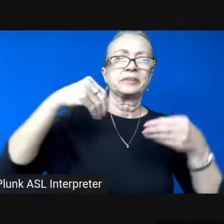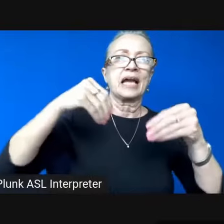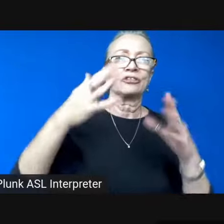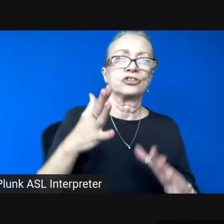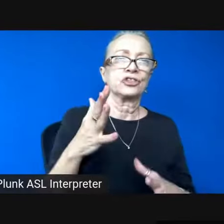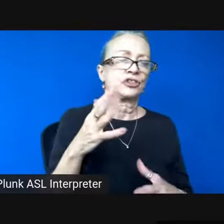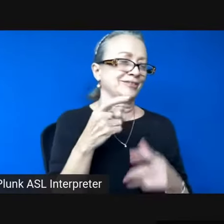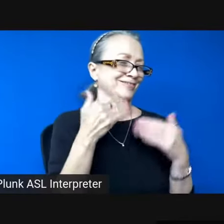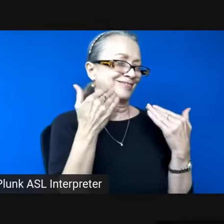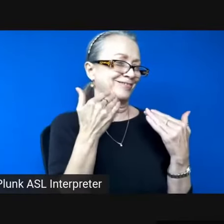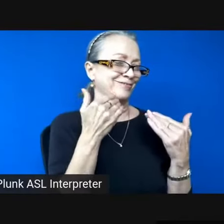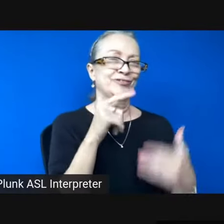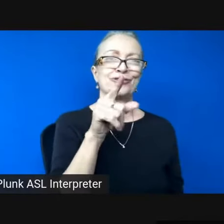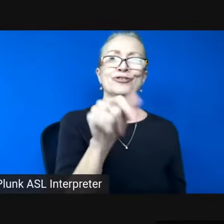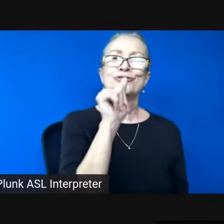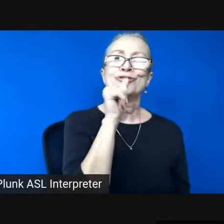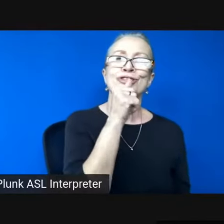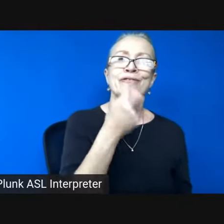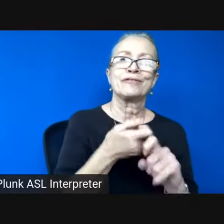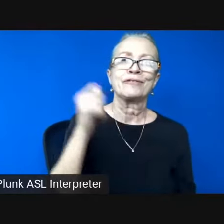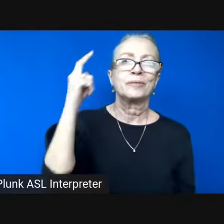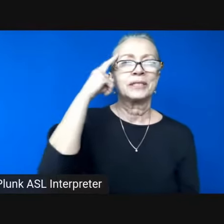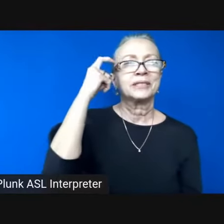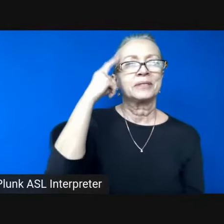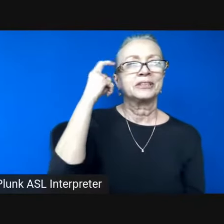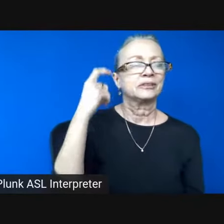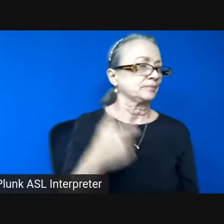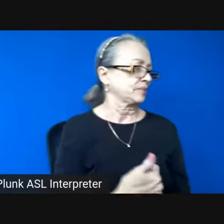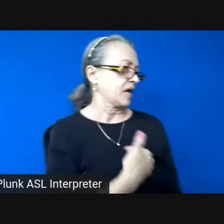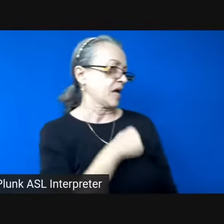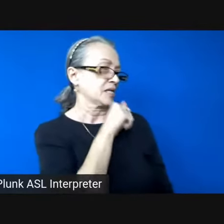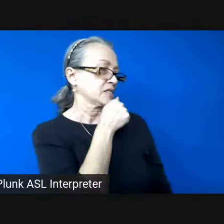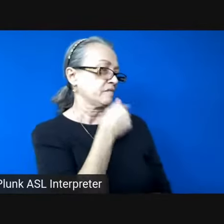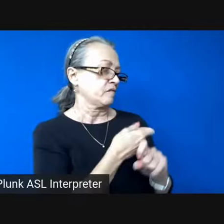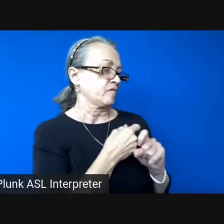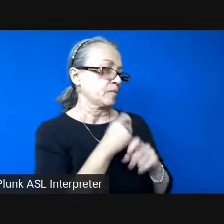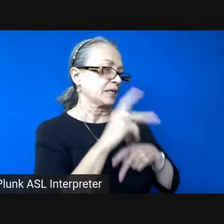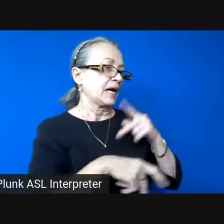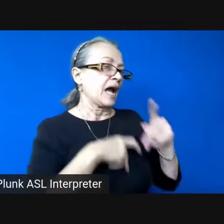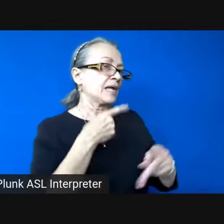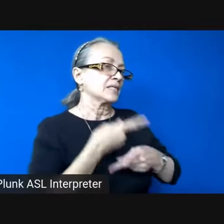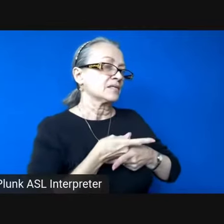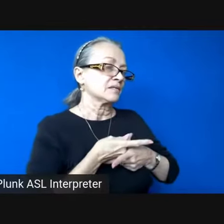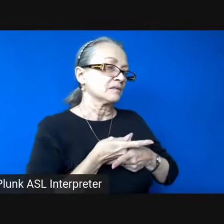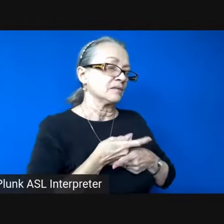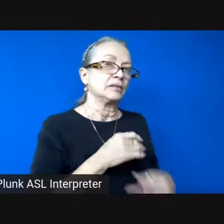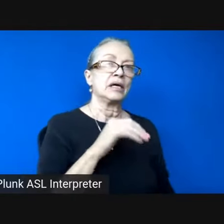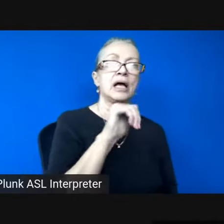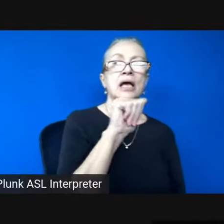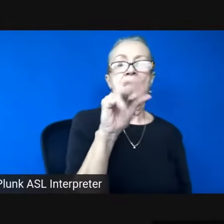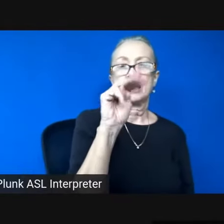I suffer from kindness a mercenary turned car